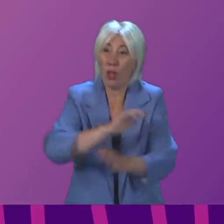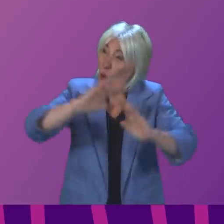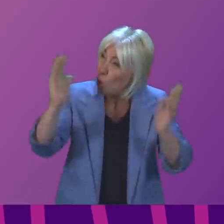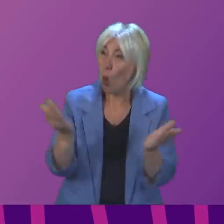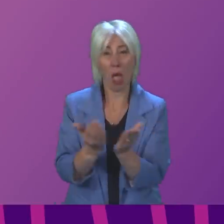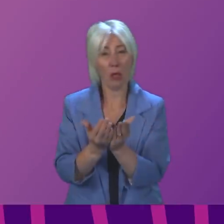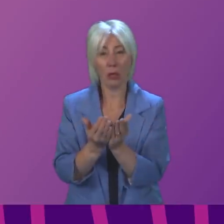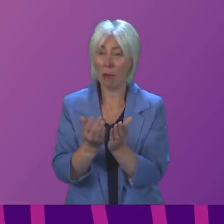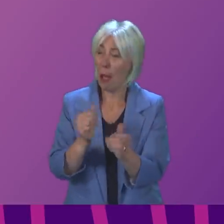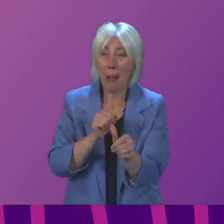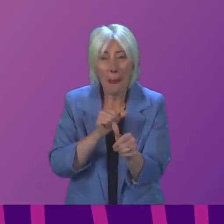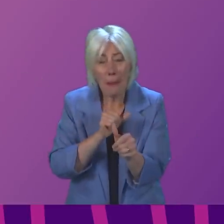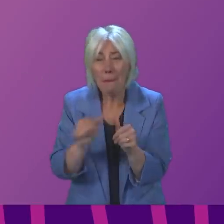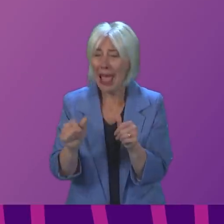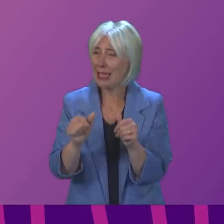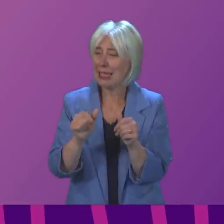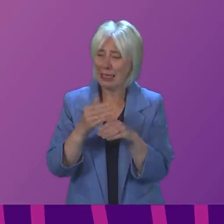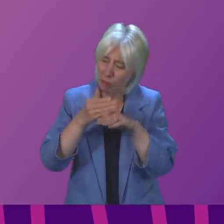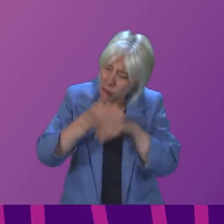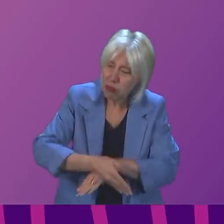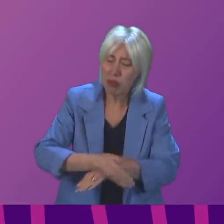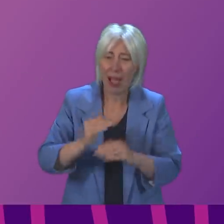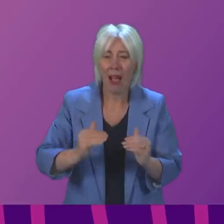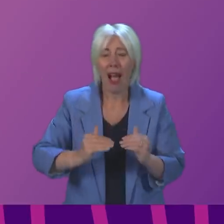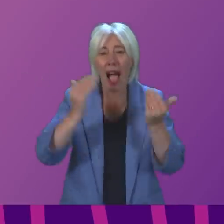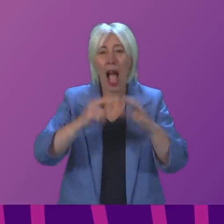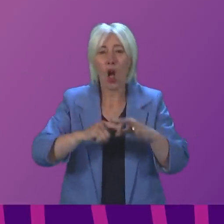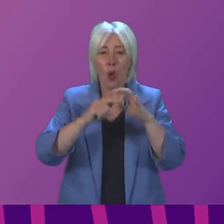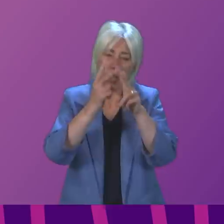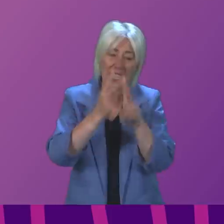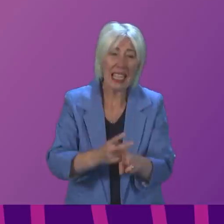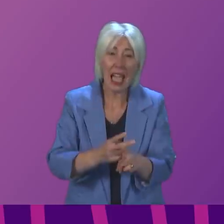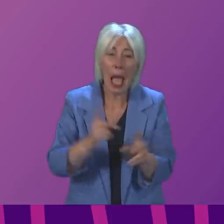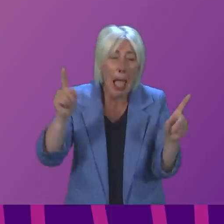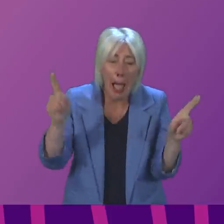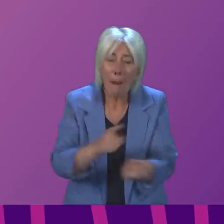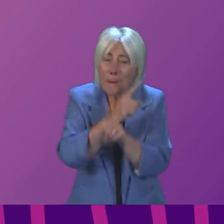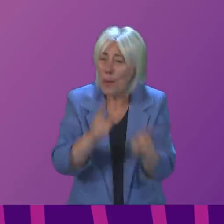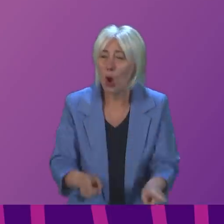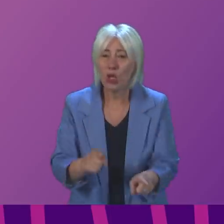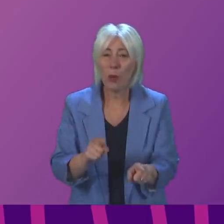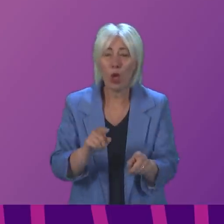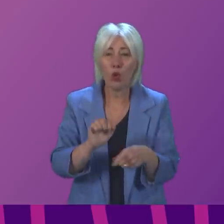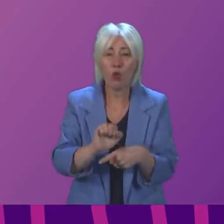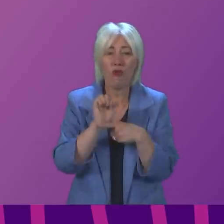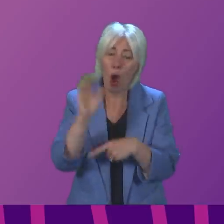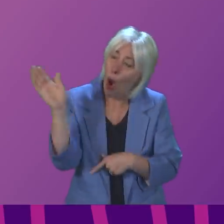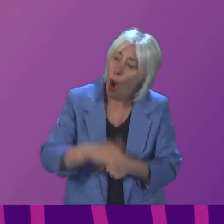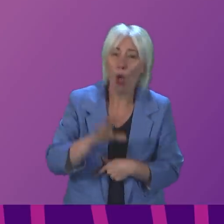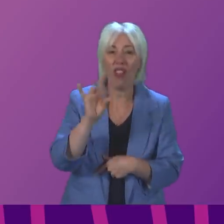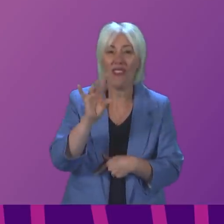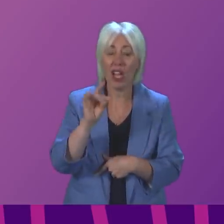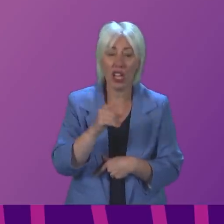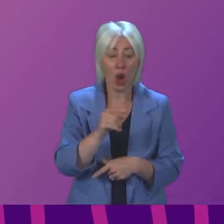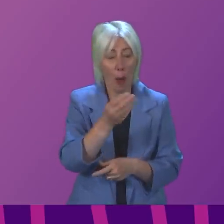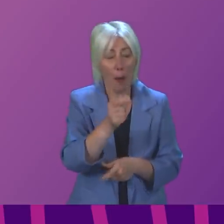despite the best efforts and the highest quality of care, it is not possible to prevent every case of infection in very sick